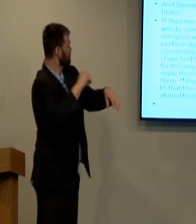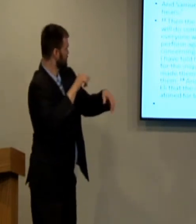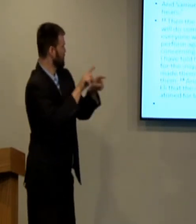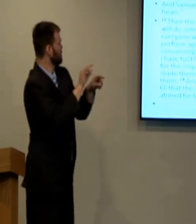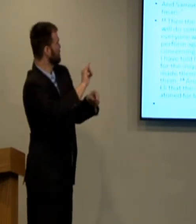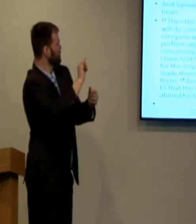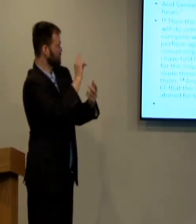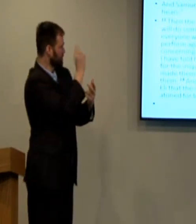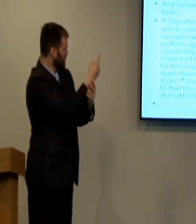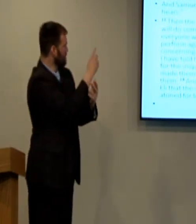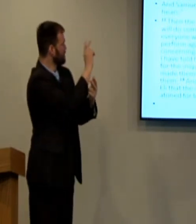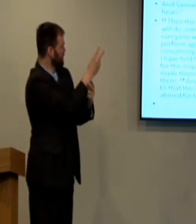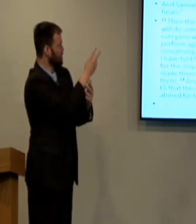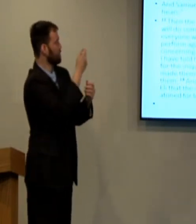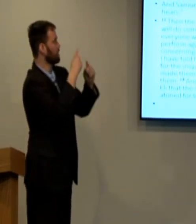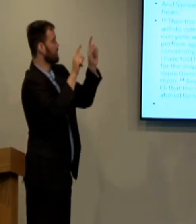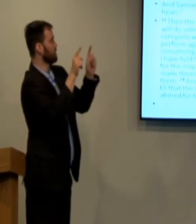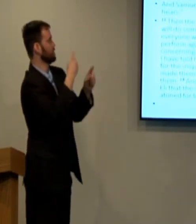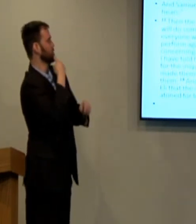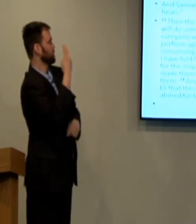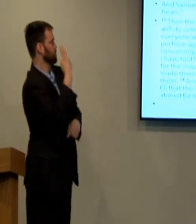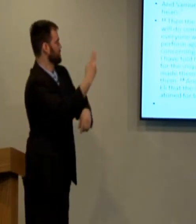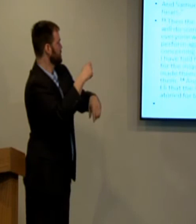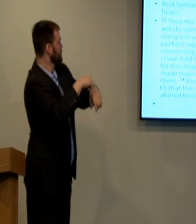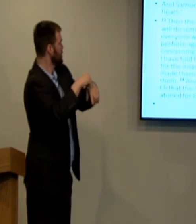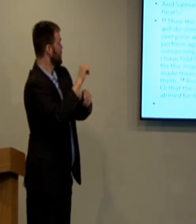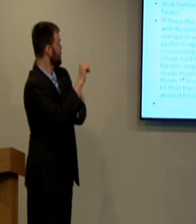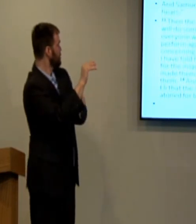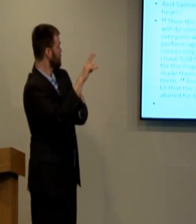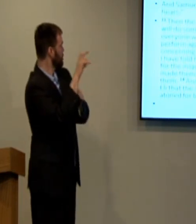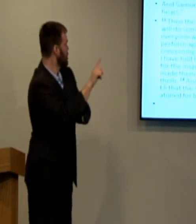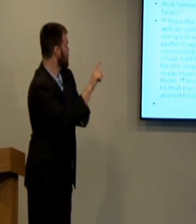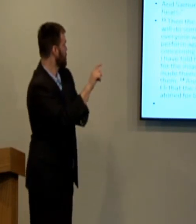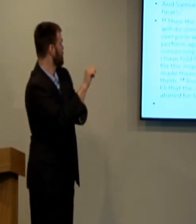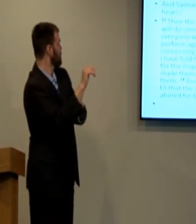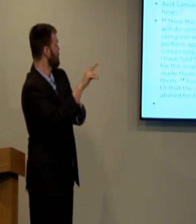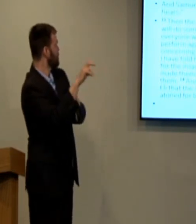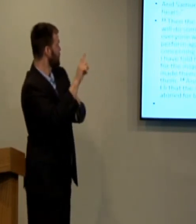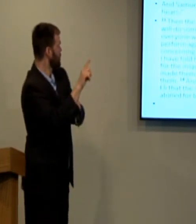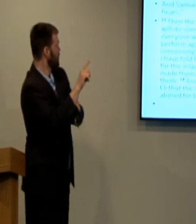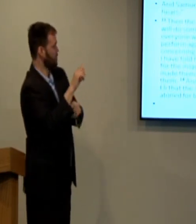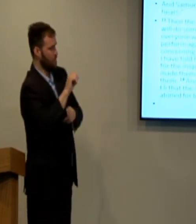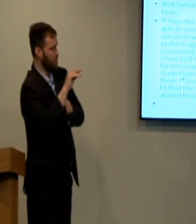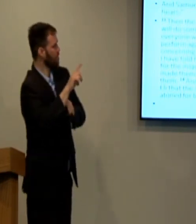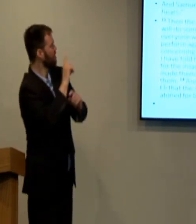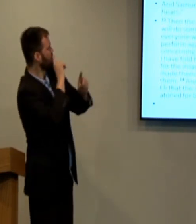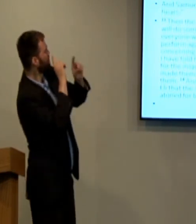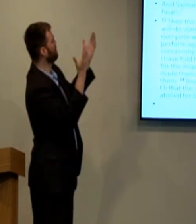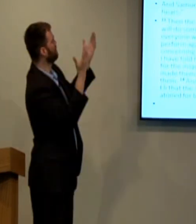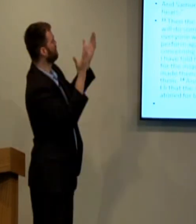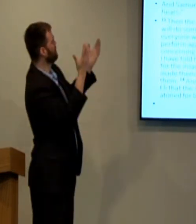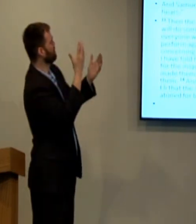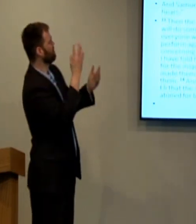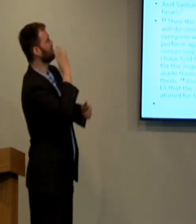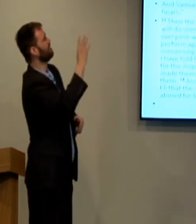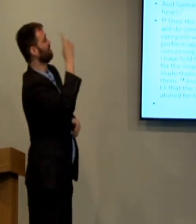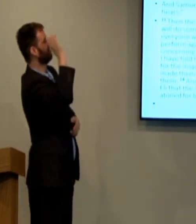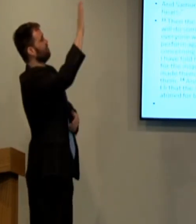Lord Yahweh came and stood and called as another time, Samuel, Samuel, Samuel, and Samuel answered,